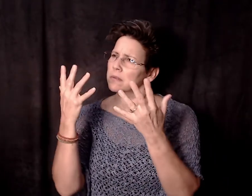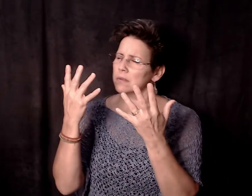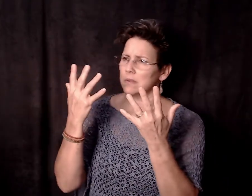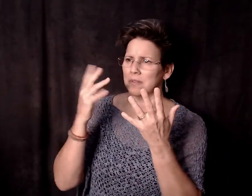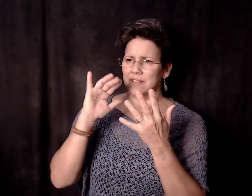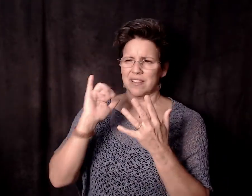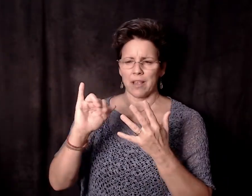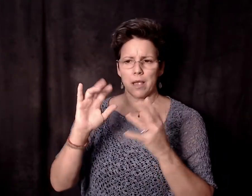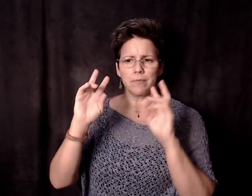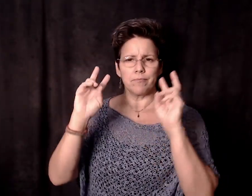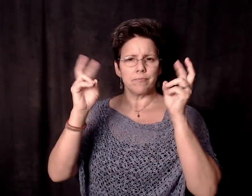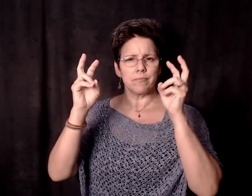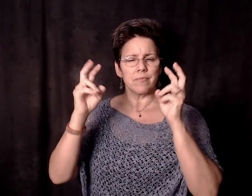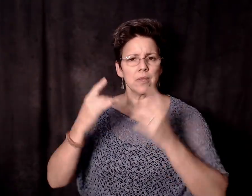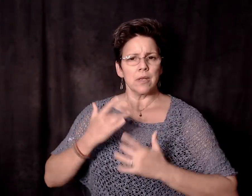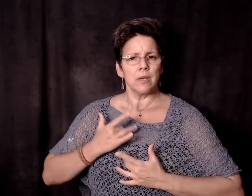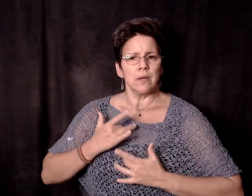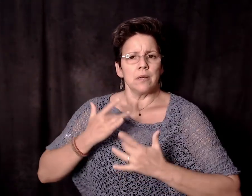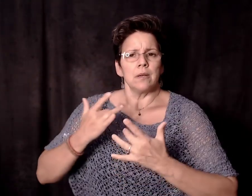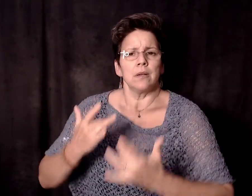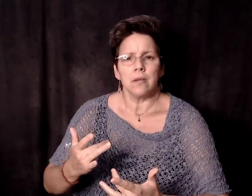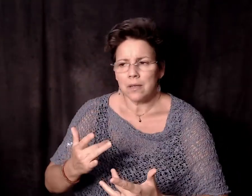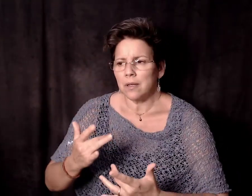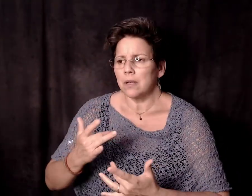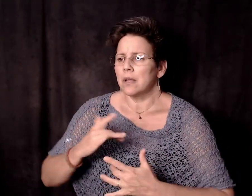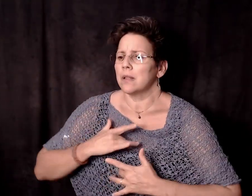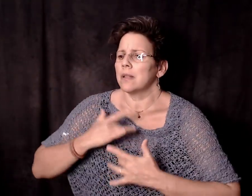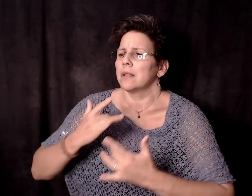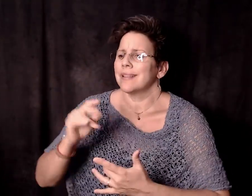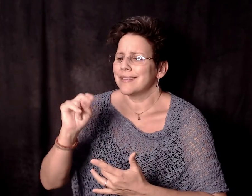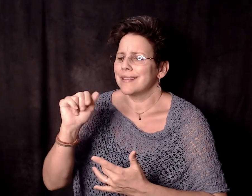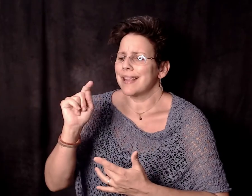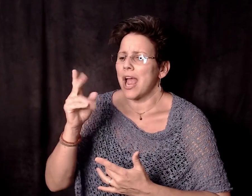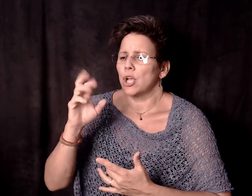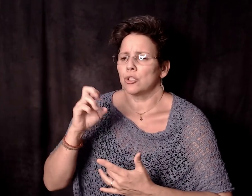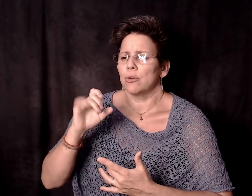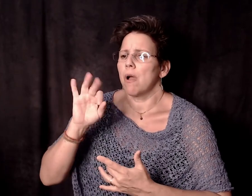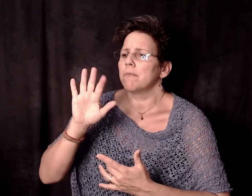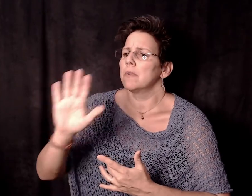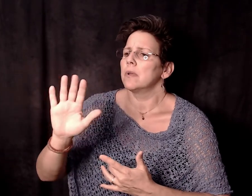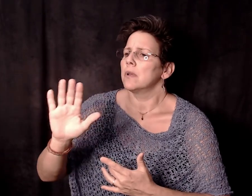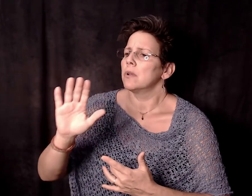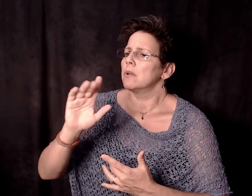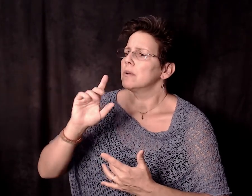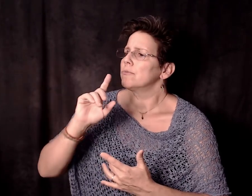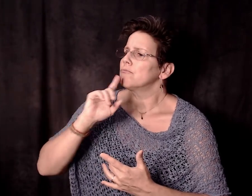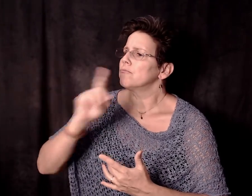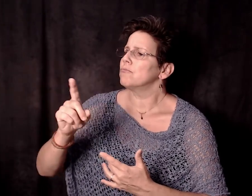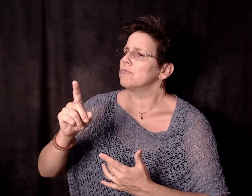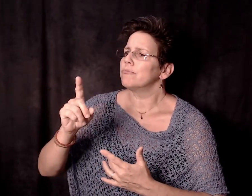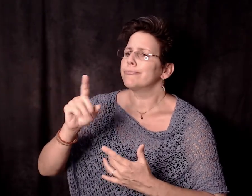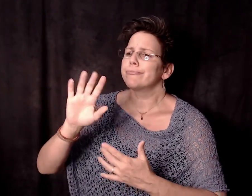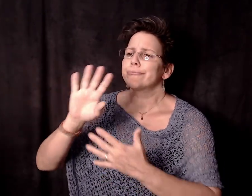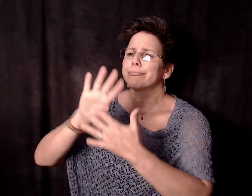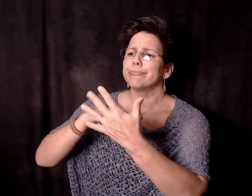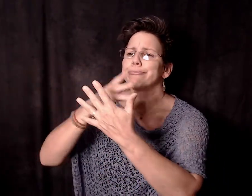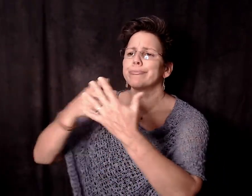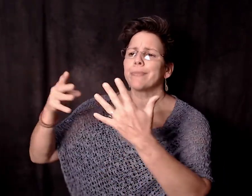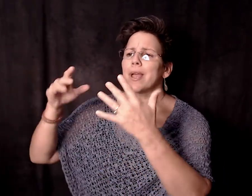little bit early and kind of see it in the beginning again quickly. One question I did have to ask is like, I'm good at that,